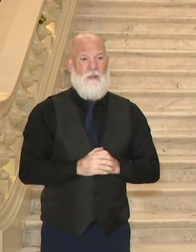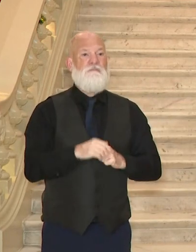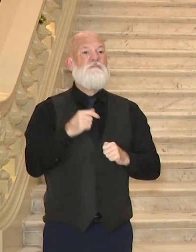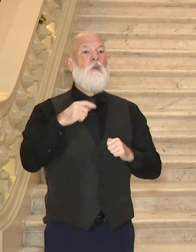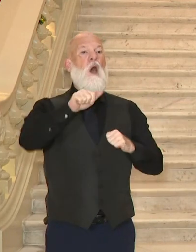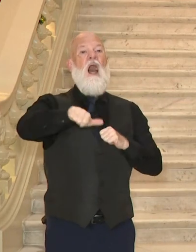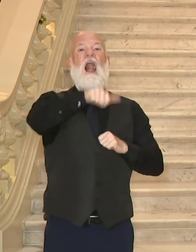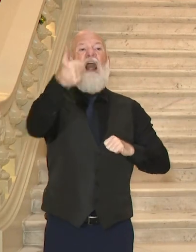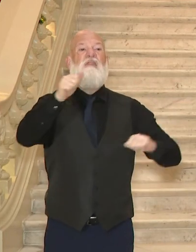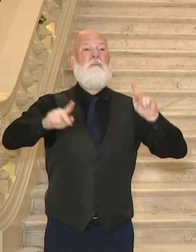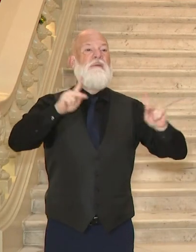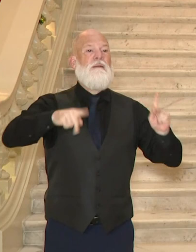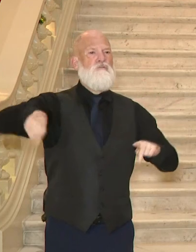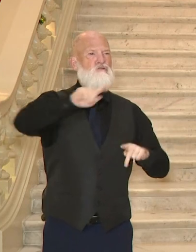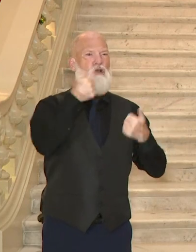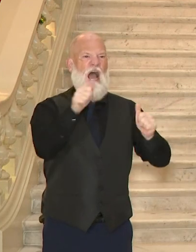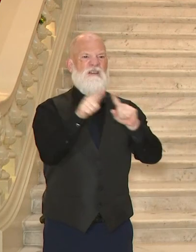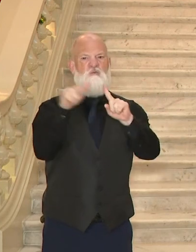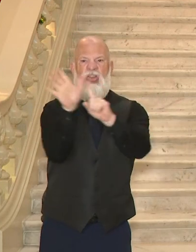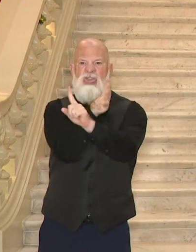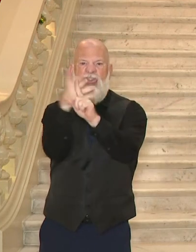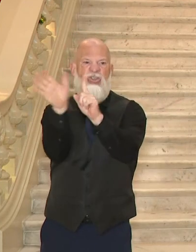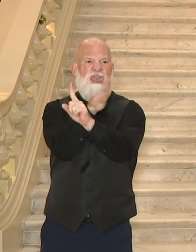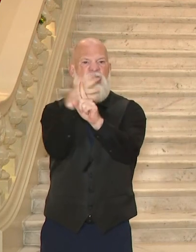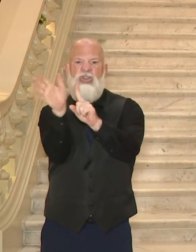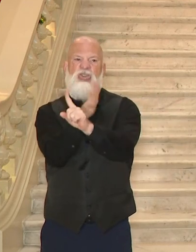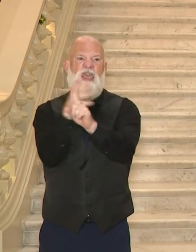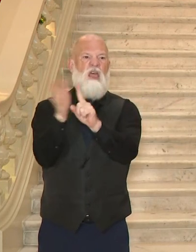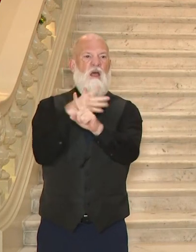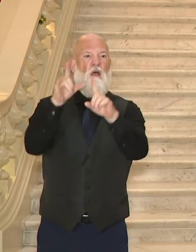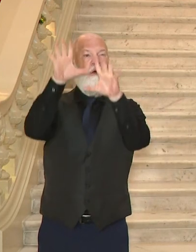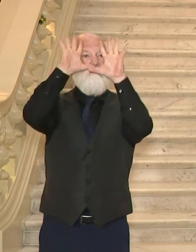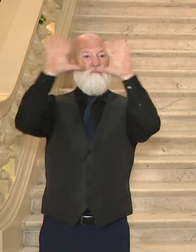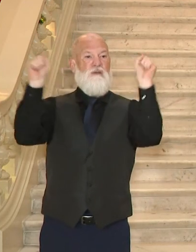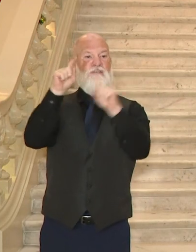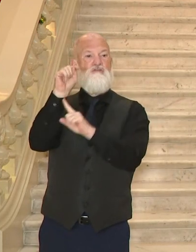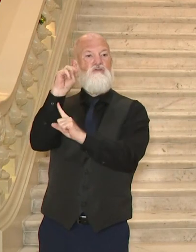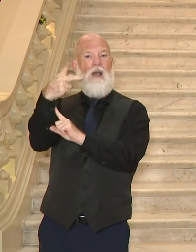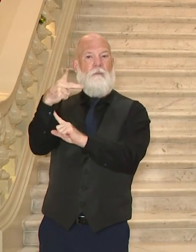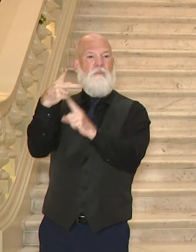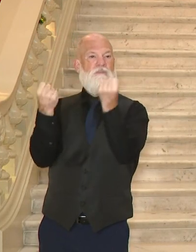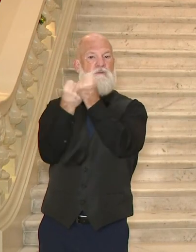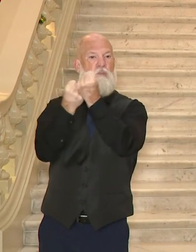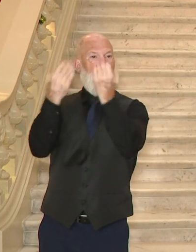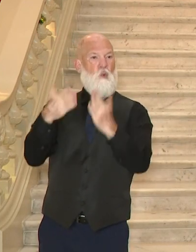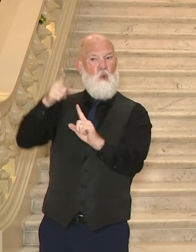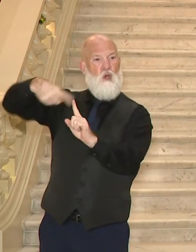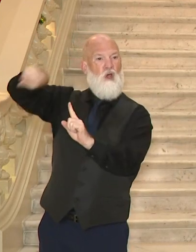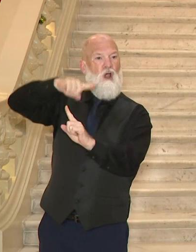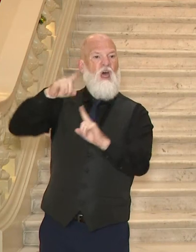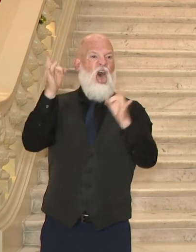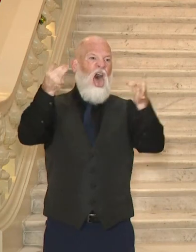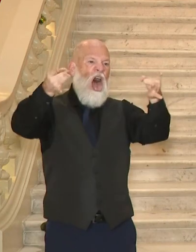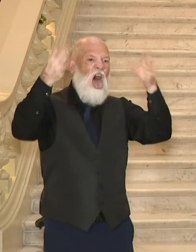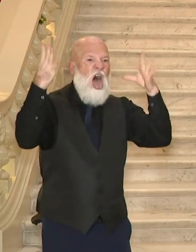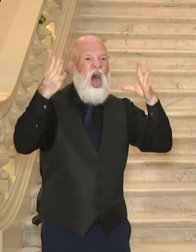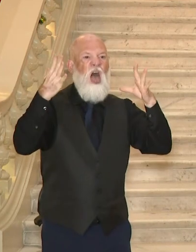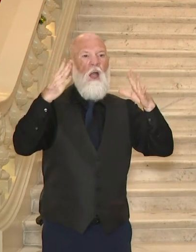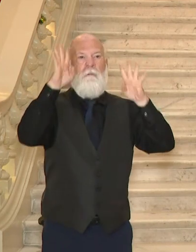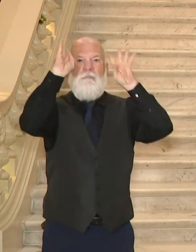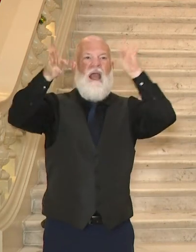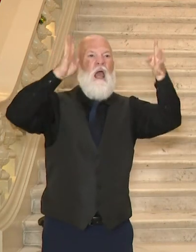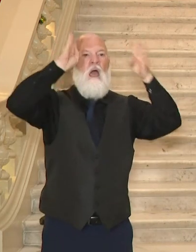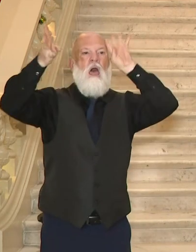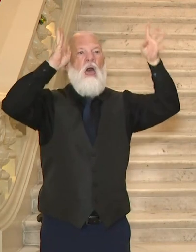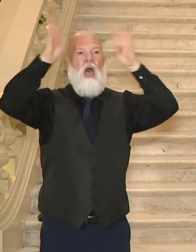supporters with fantastic claims, half-truths, misinformation, and frankly, they are misleading